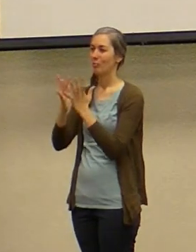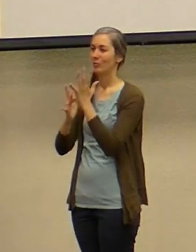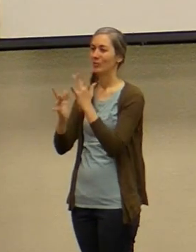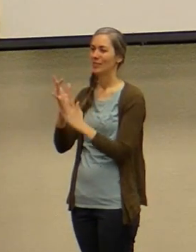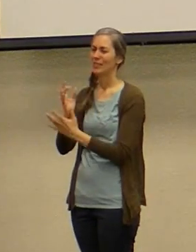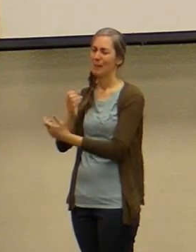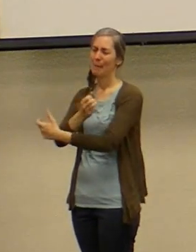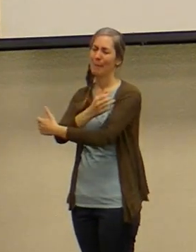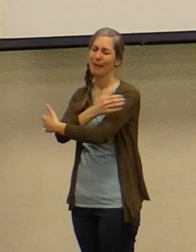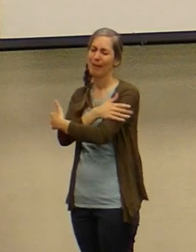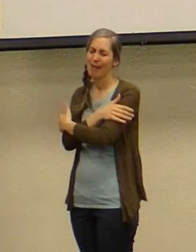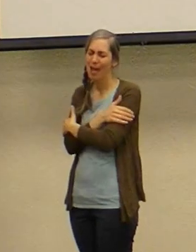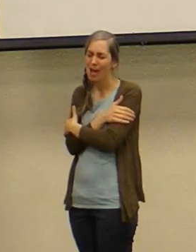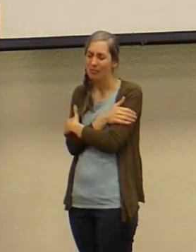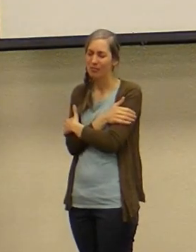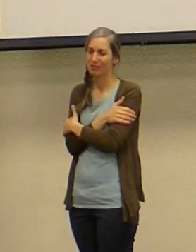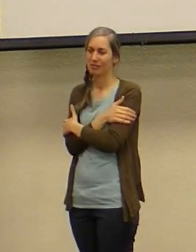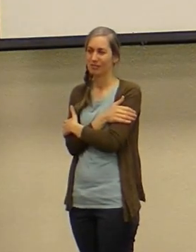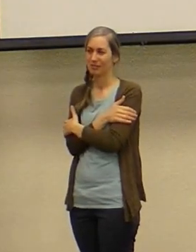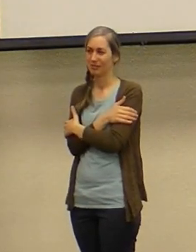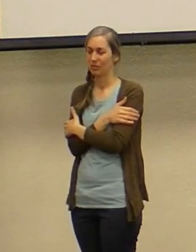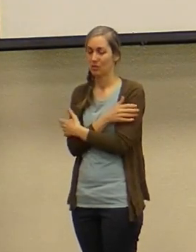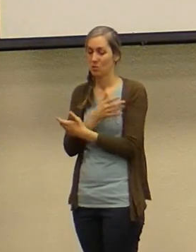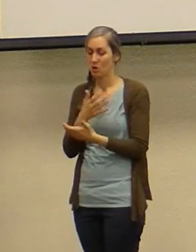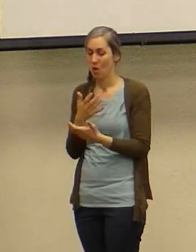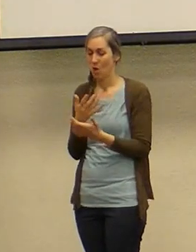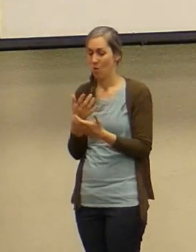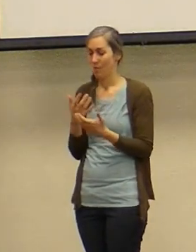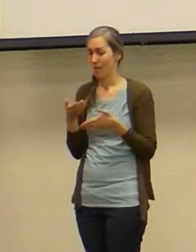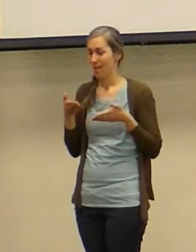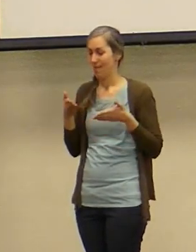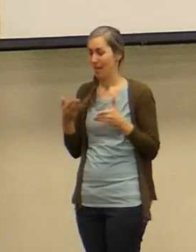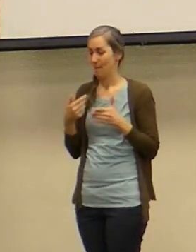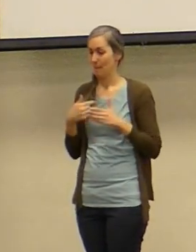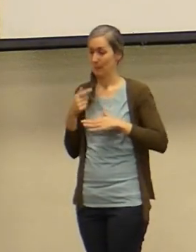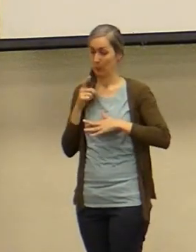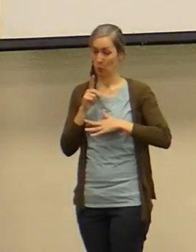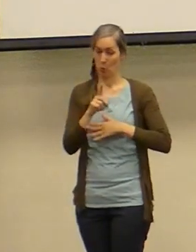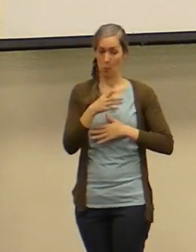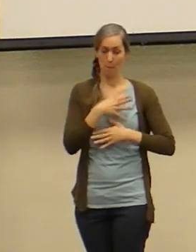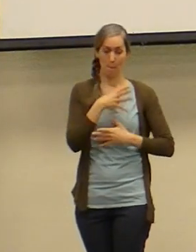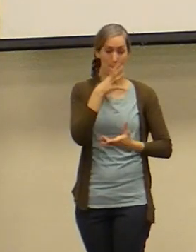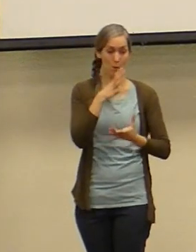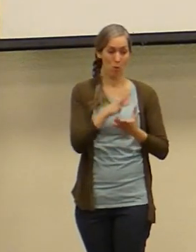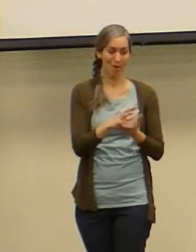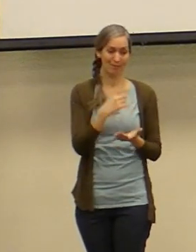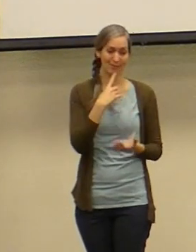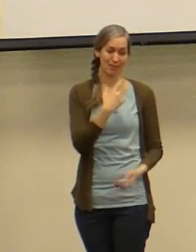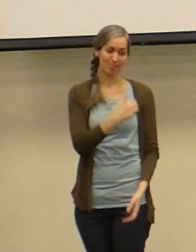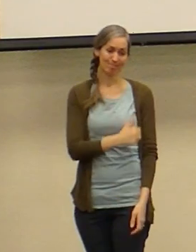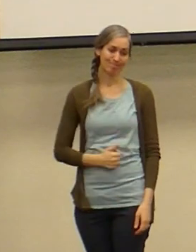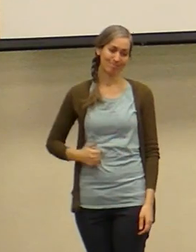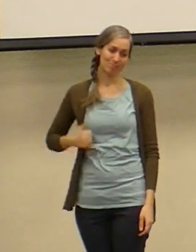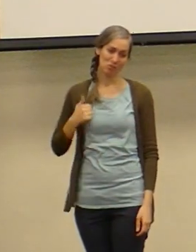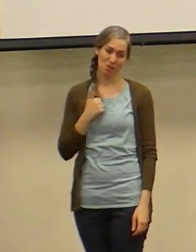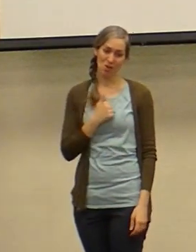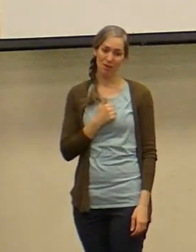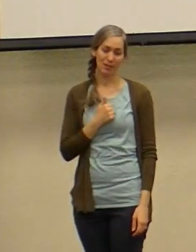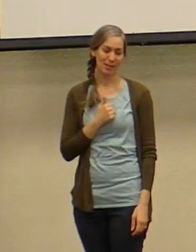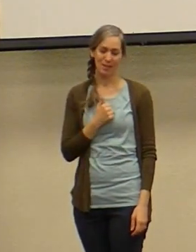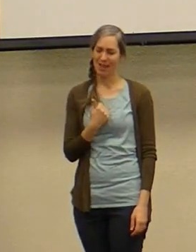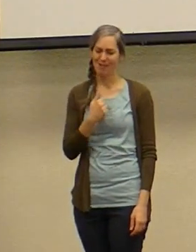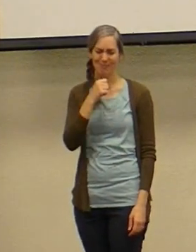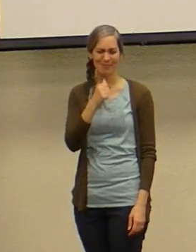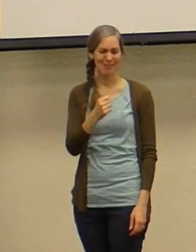what did that do to my marriage it allows me to go into the room and say I'm sorry that I'm not